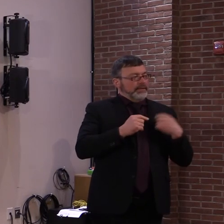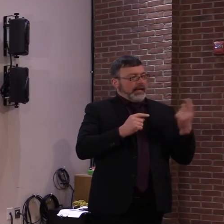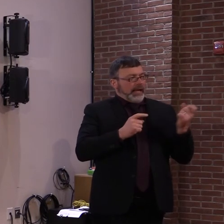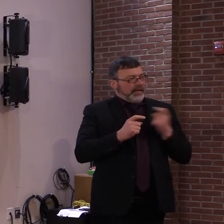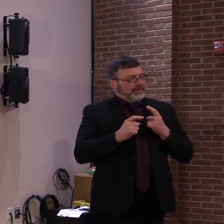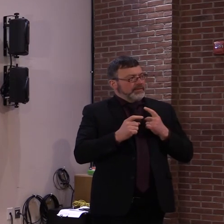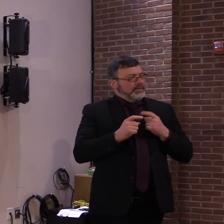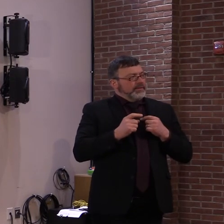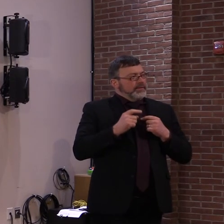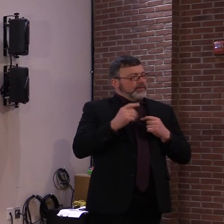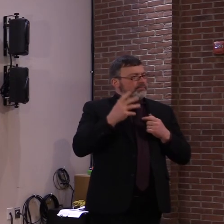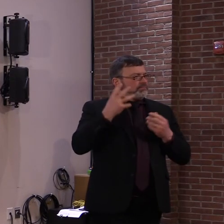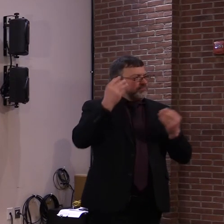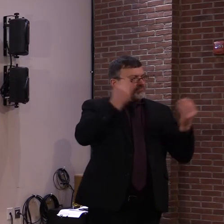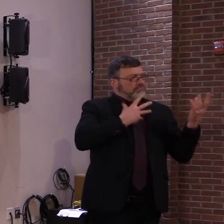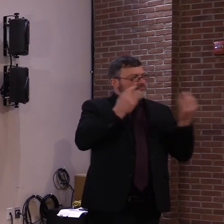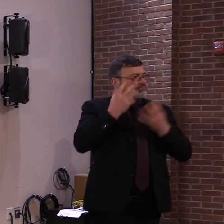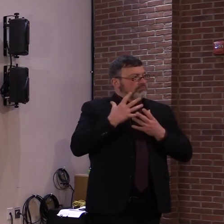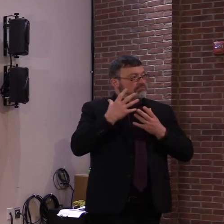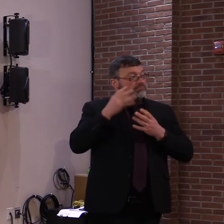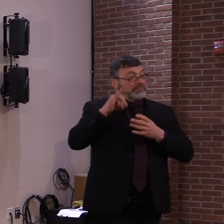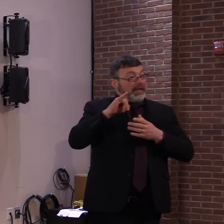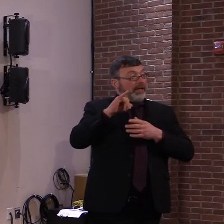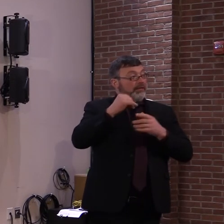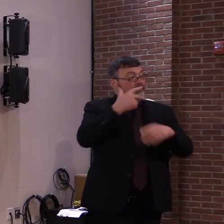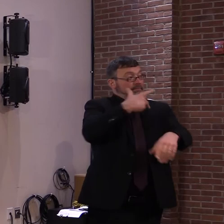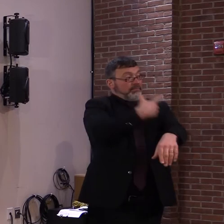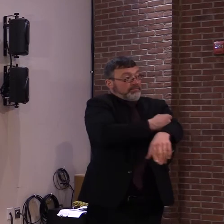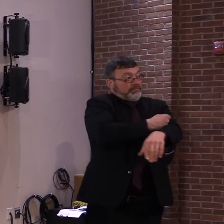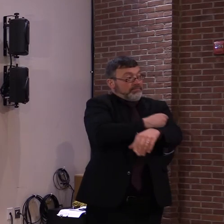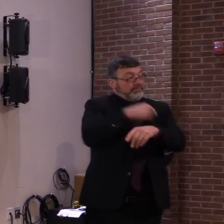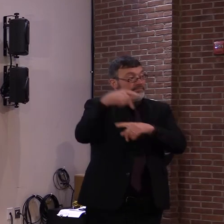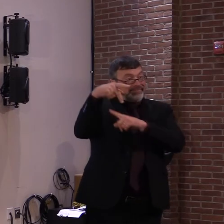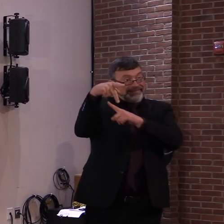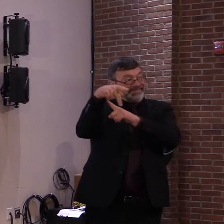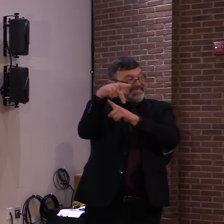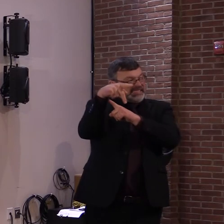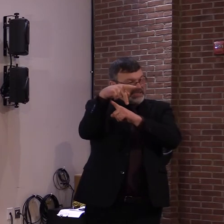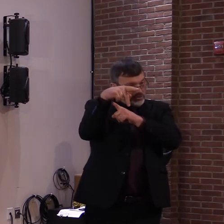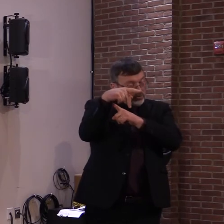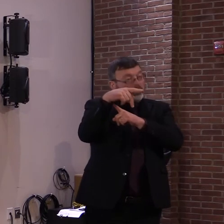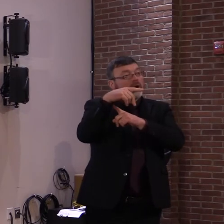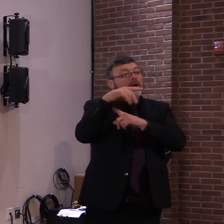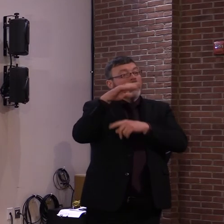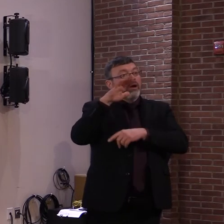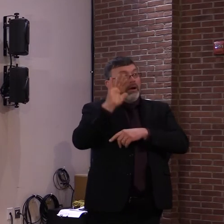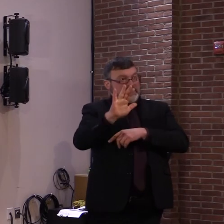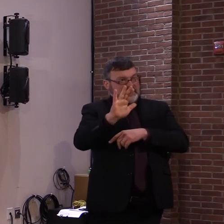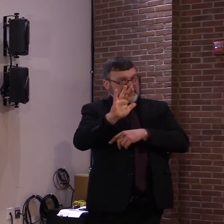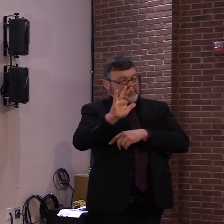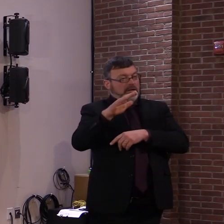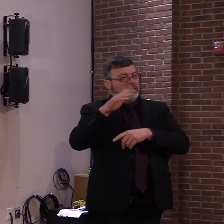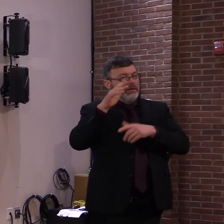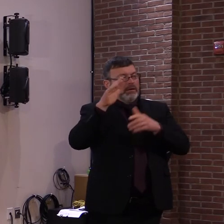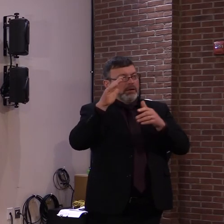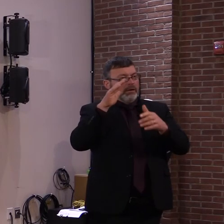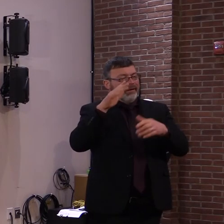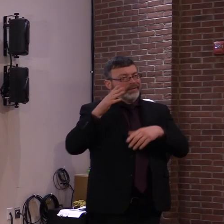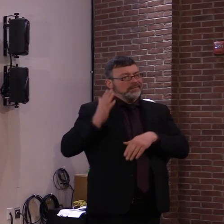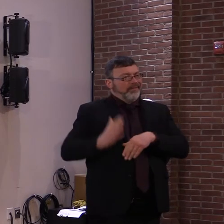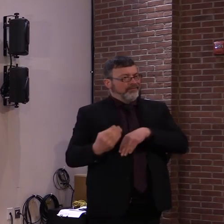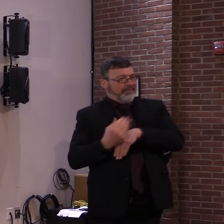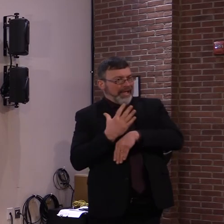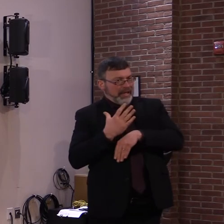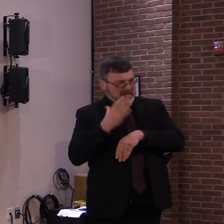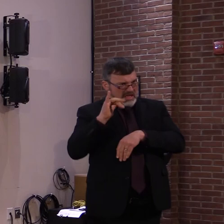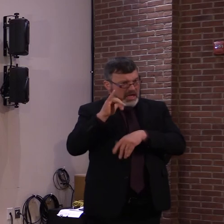than Moderna. As you ramp up this registration process, is there going to be an opportunity for people to choose one